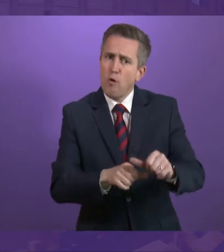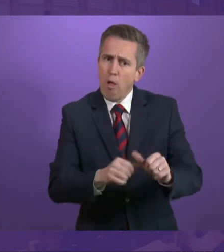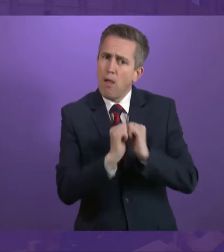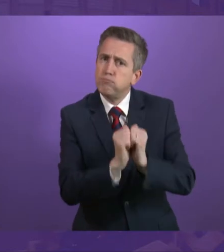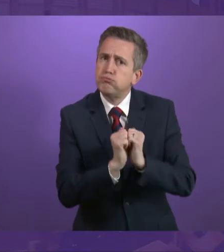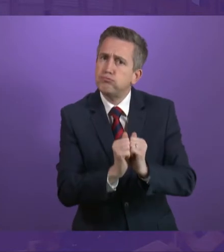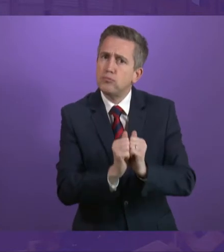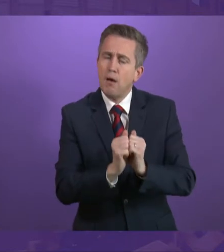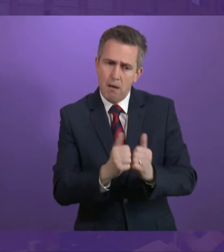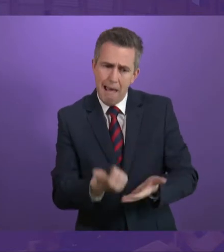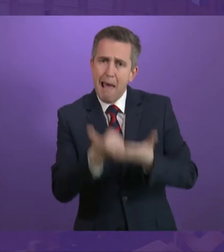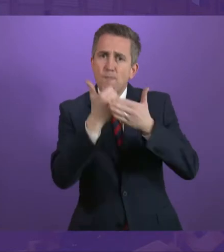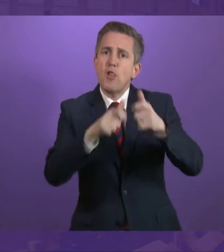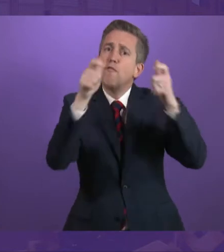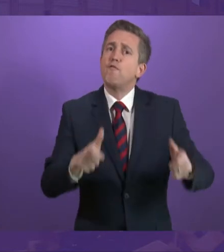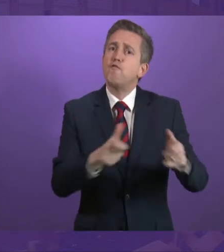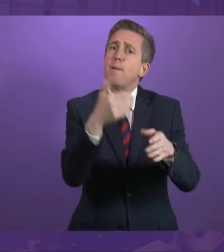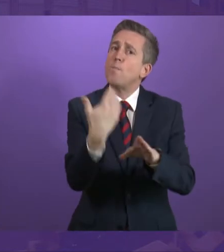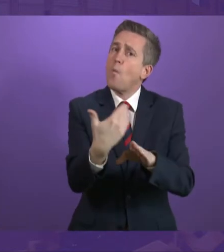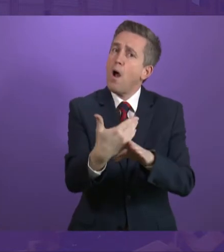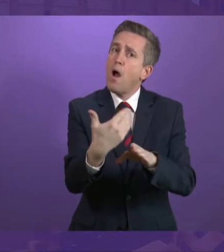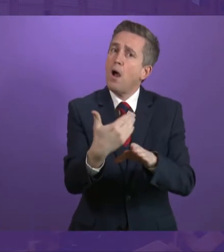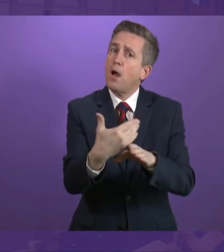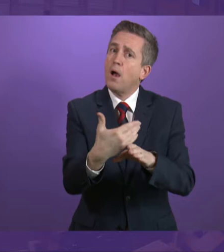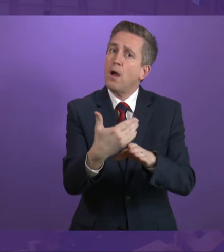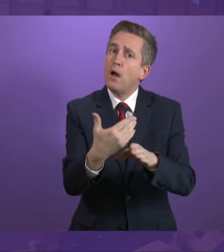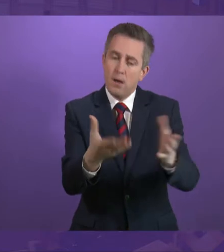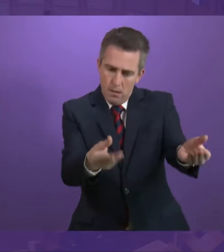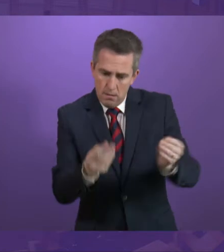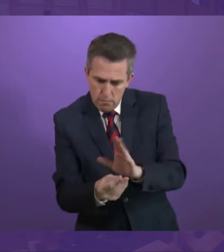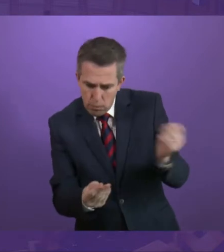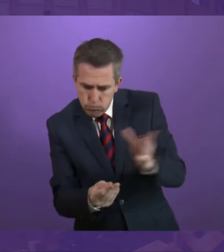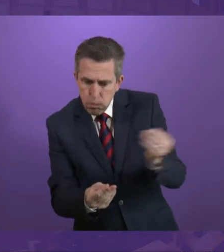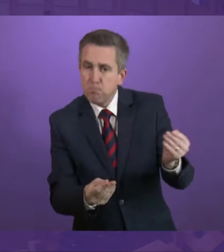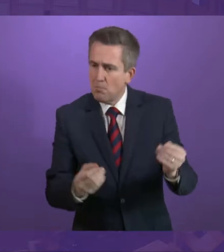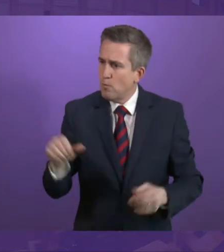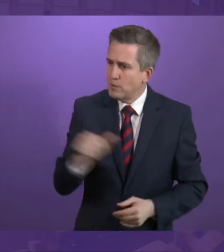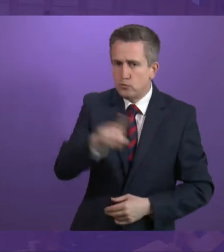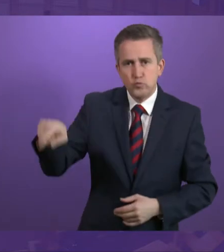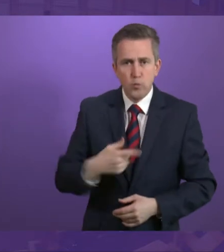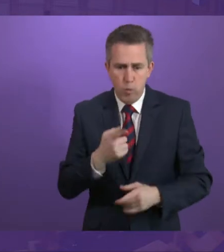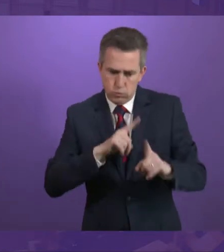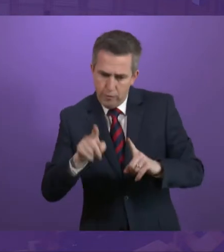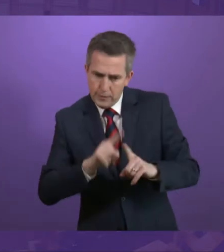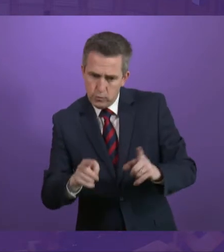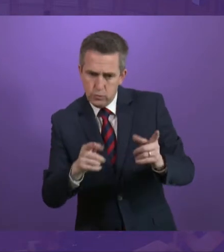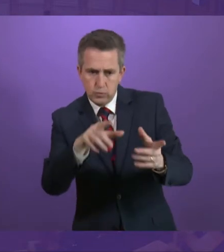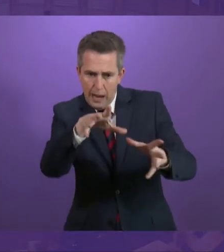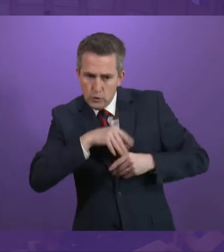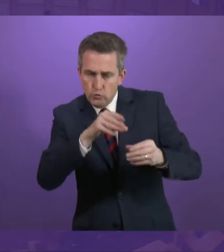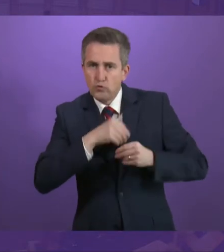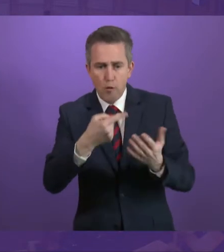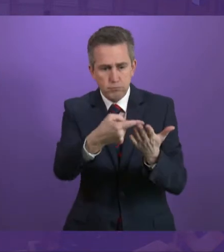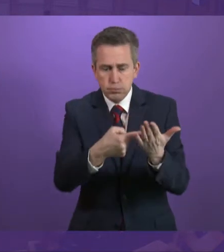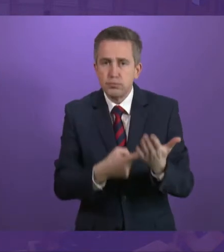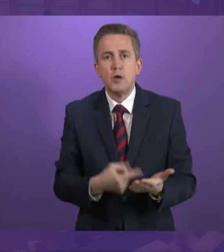framework, but also as a way in which we may contribute, collaborate and ensure that we can communicate to our